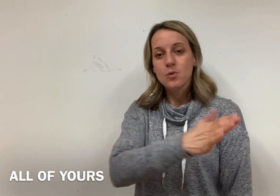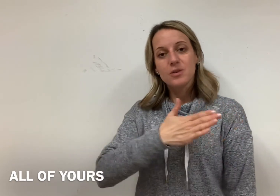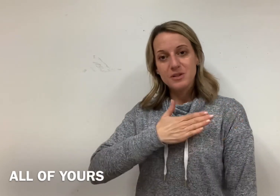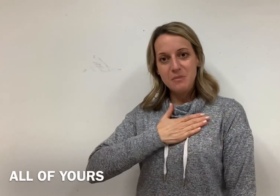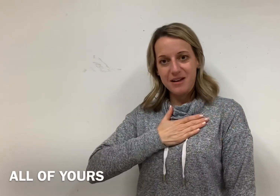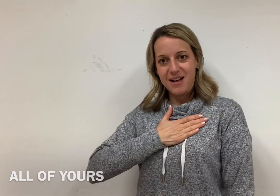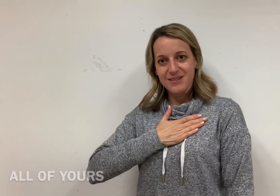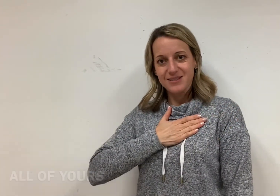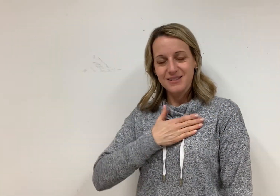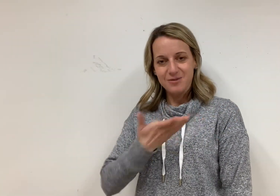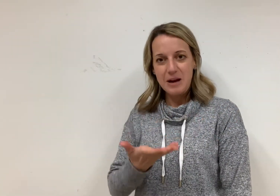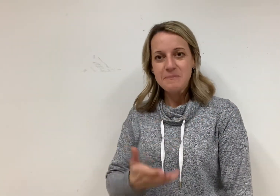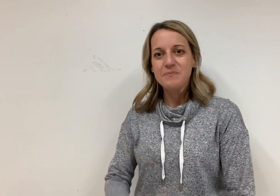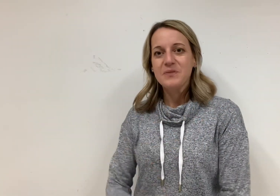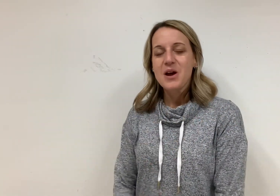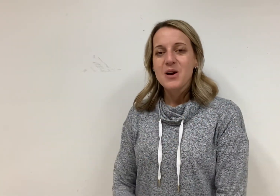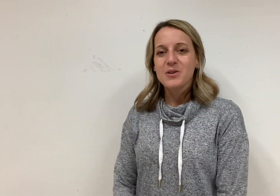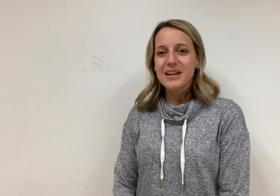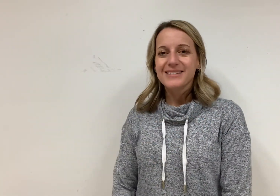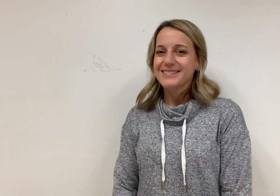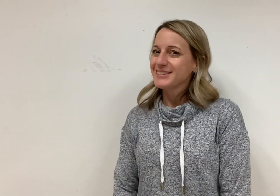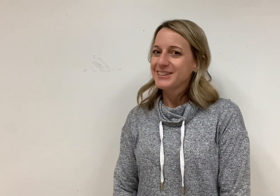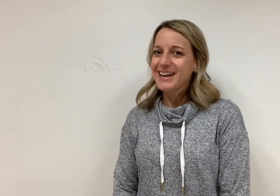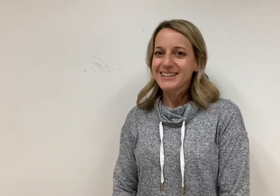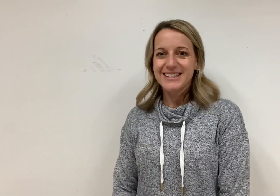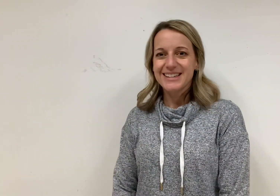it's my class, right? Okay, good luck. That's it. you. you.